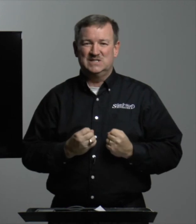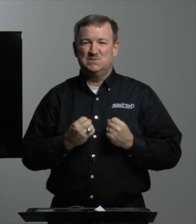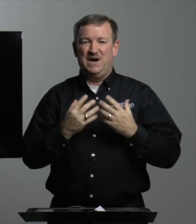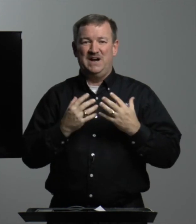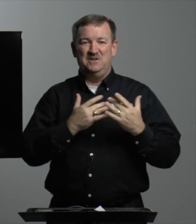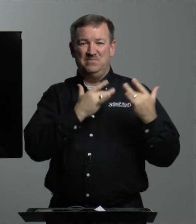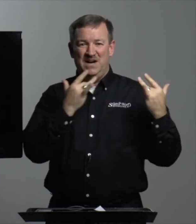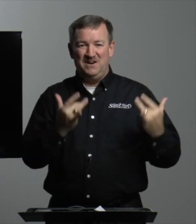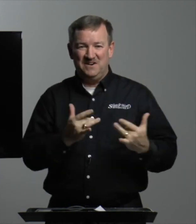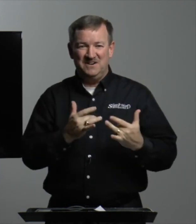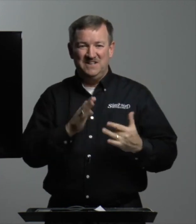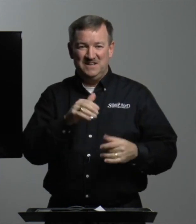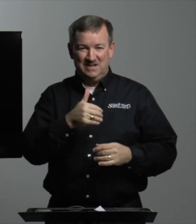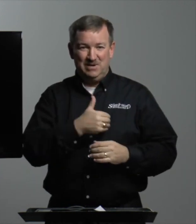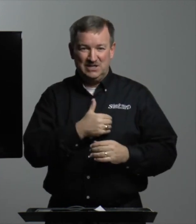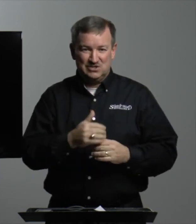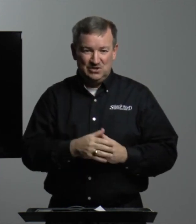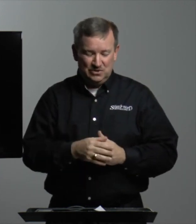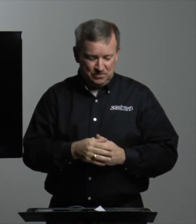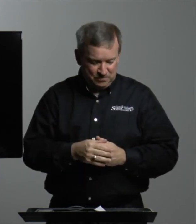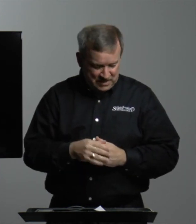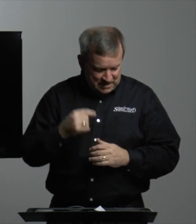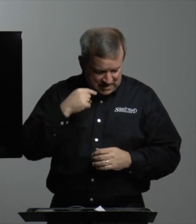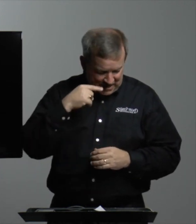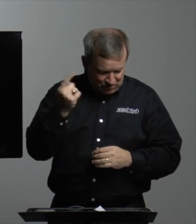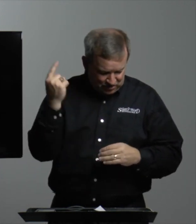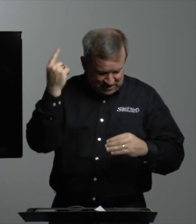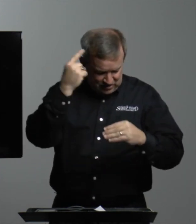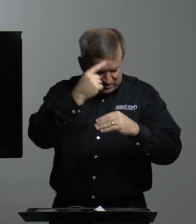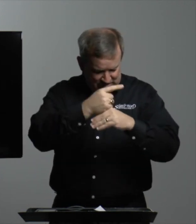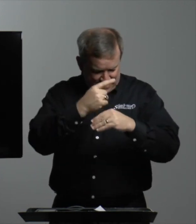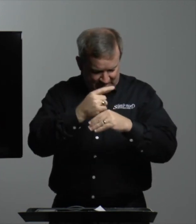inspired my heart and my soul. I will tell you today,